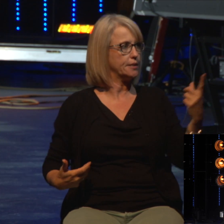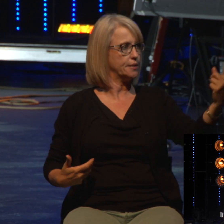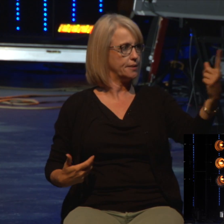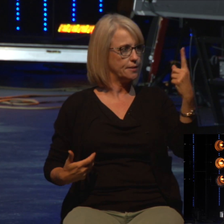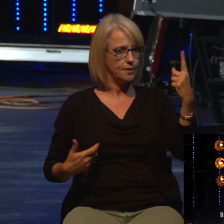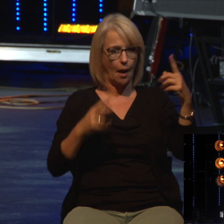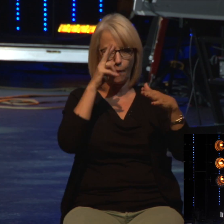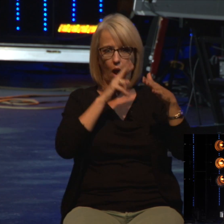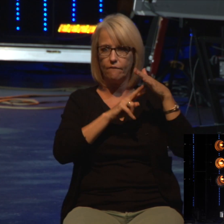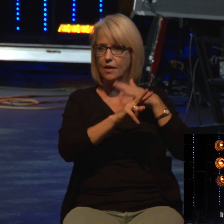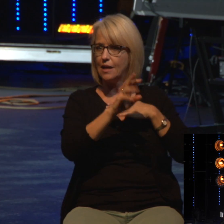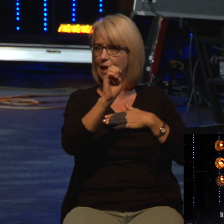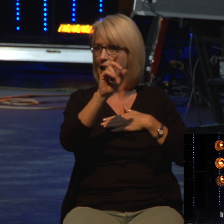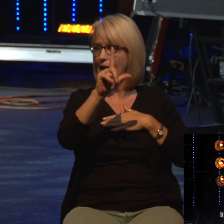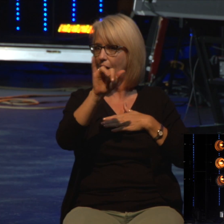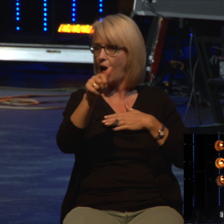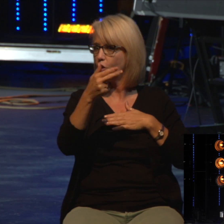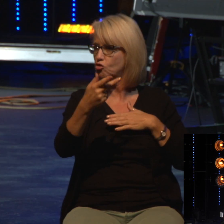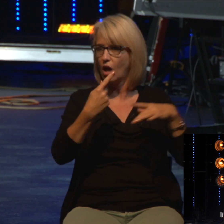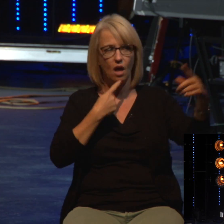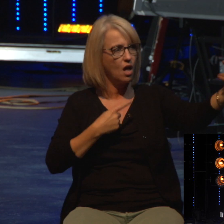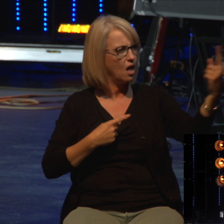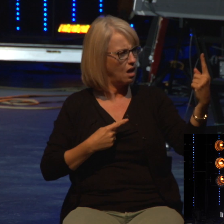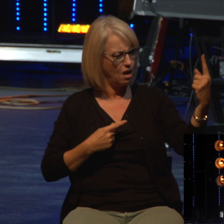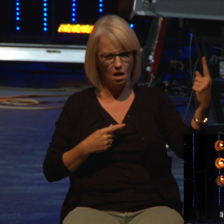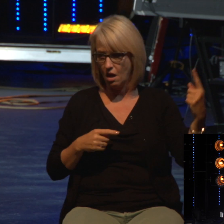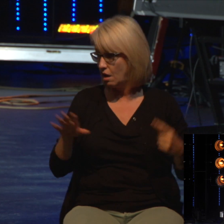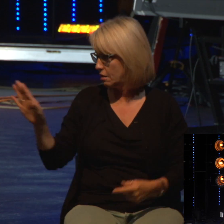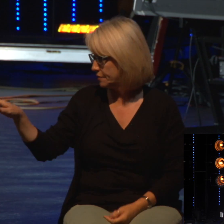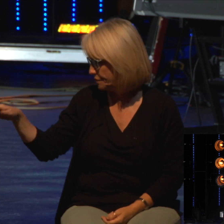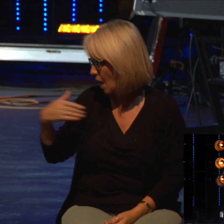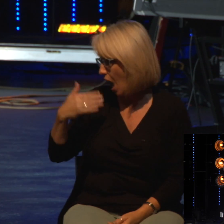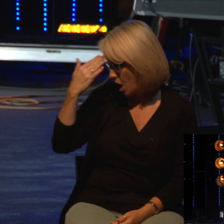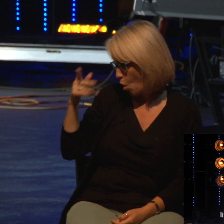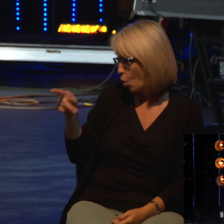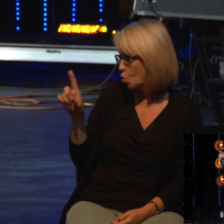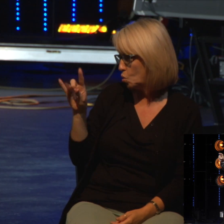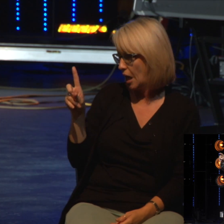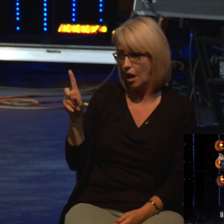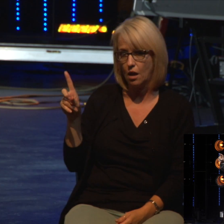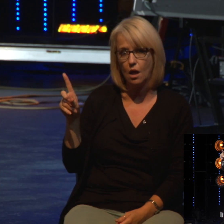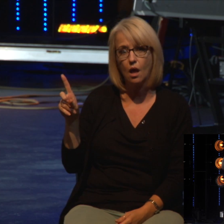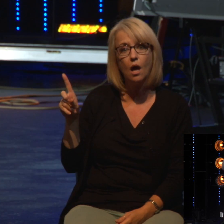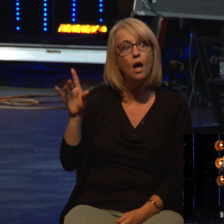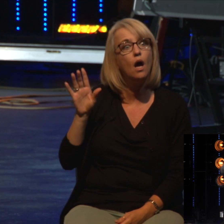And the old prophet looked at him, and he said, I know what you did. And the leprosy of Naaman